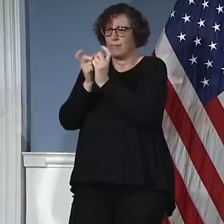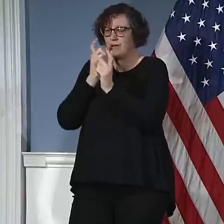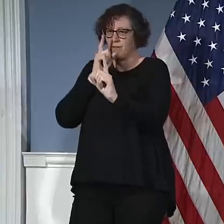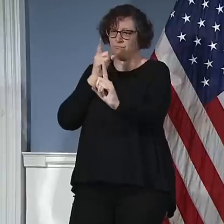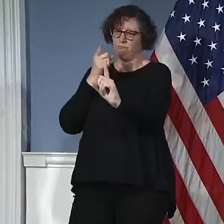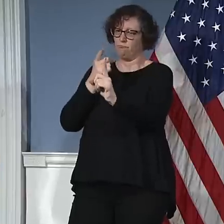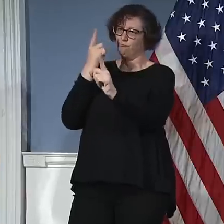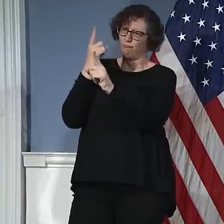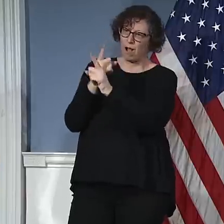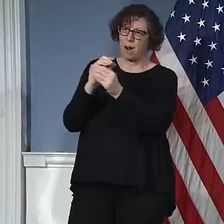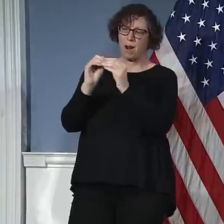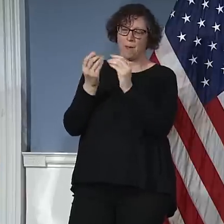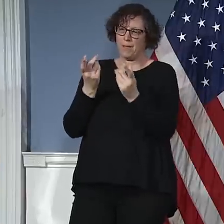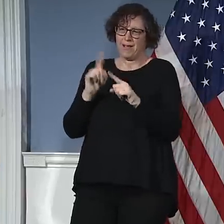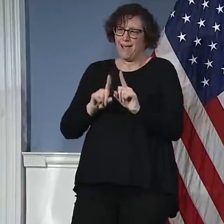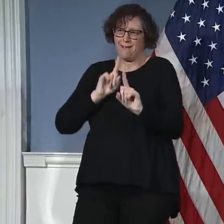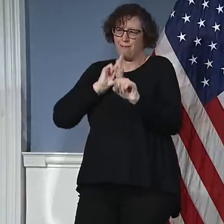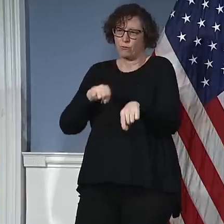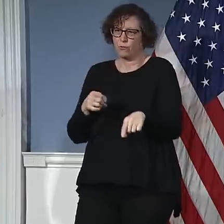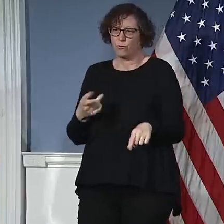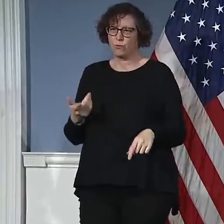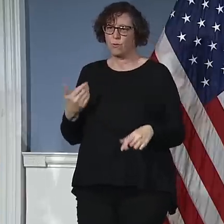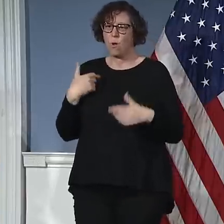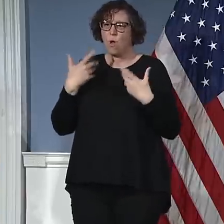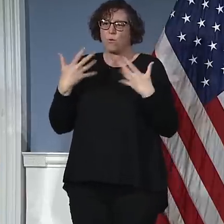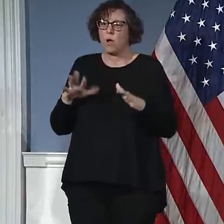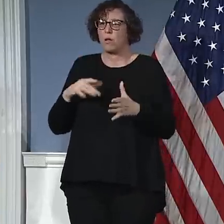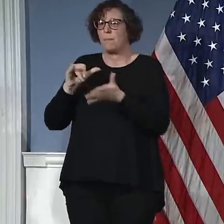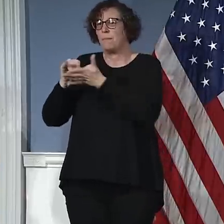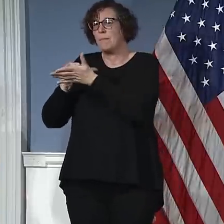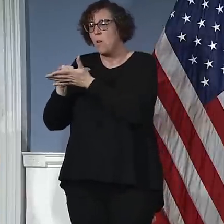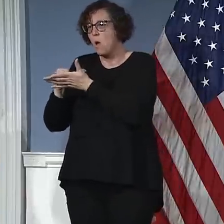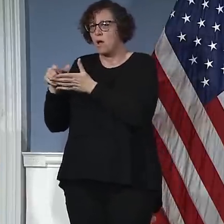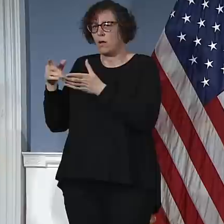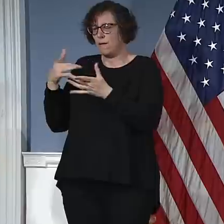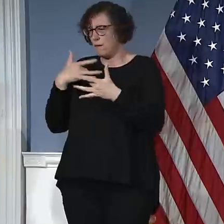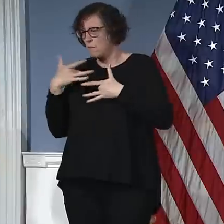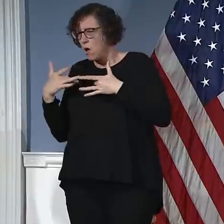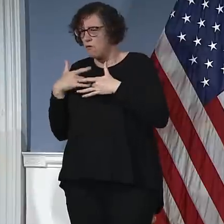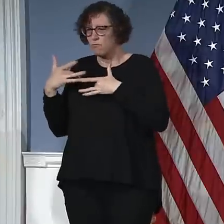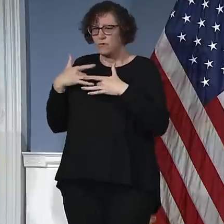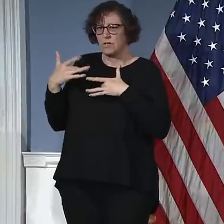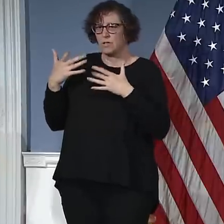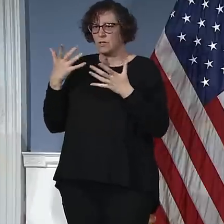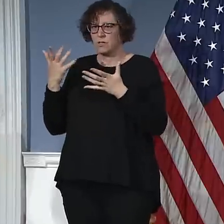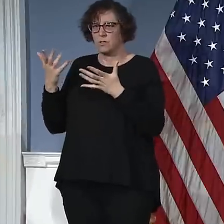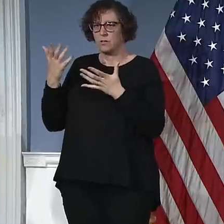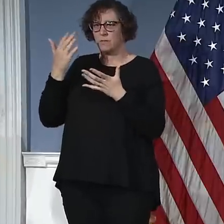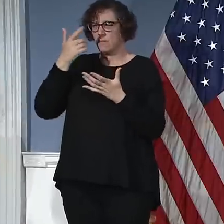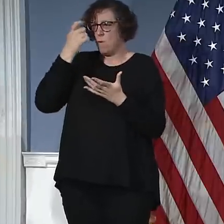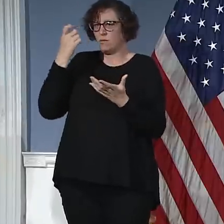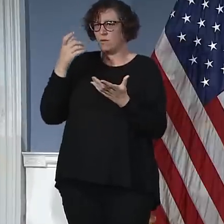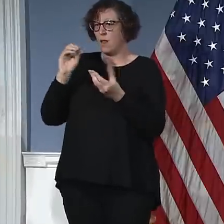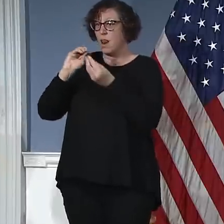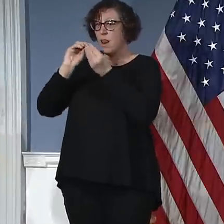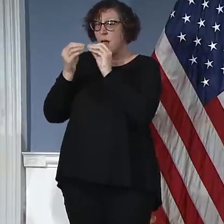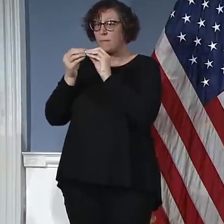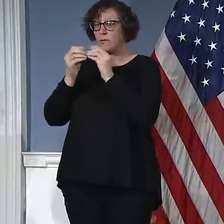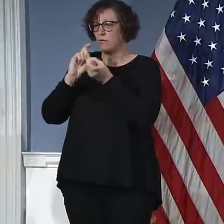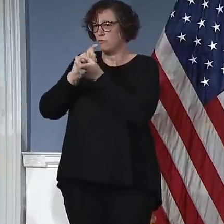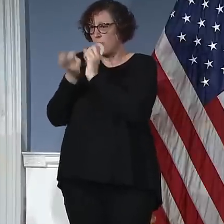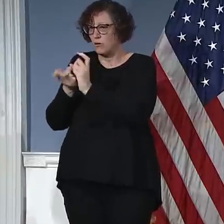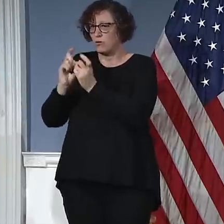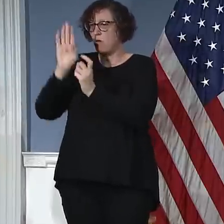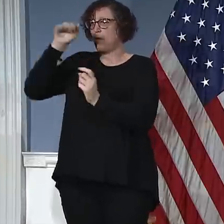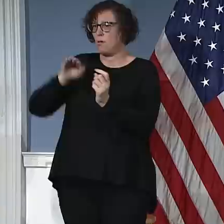to constantly say one thing when it could be moving in a course of hours. We said earlier in this